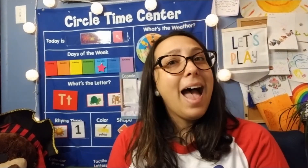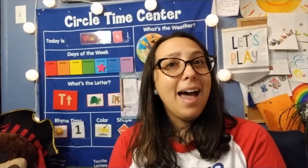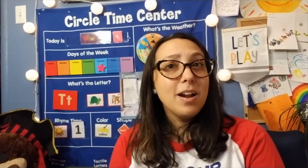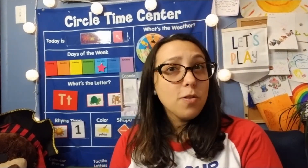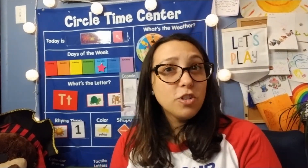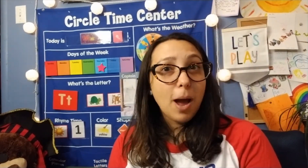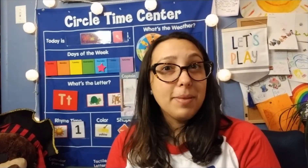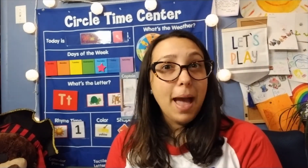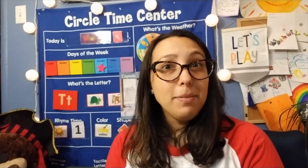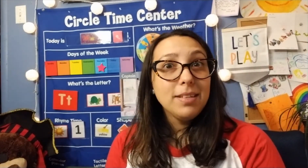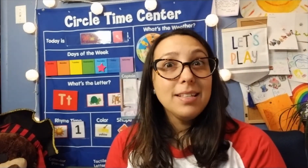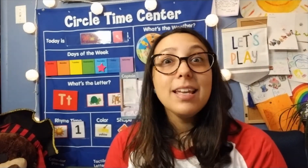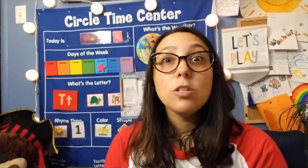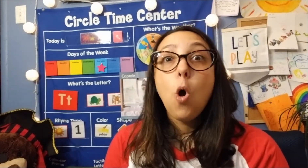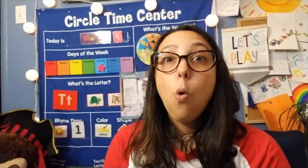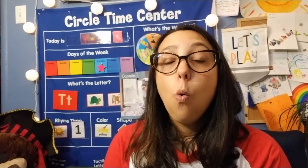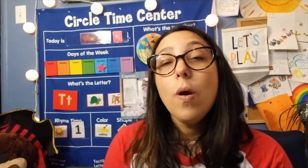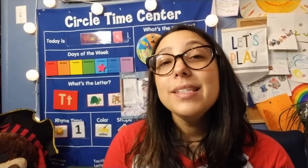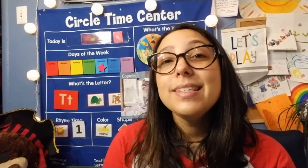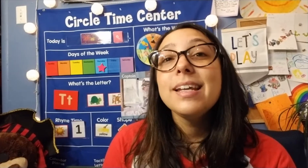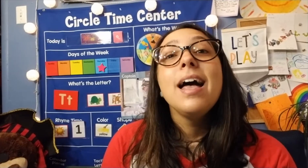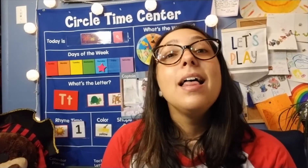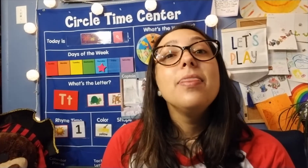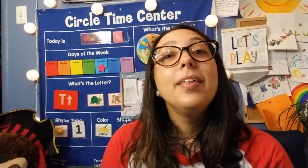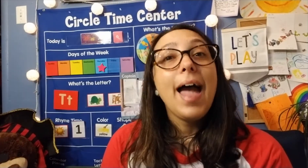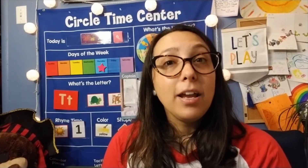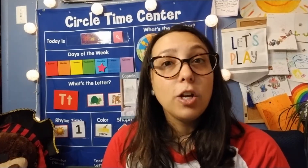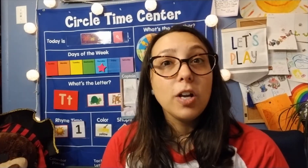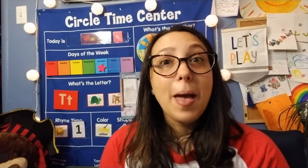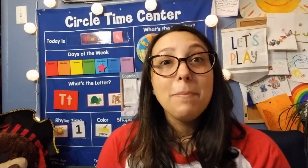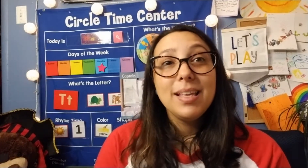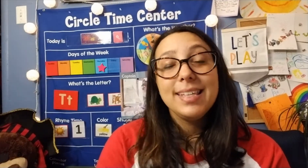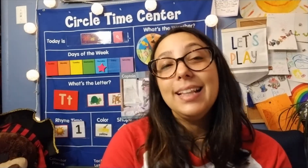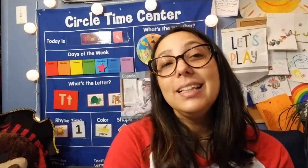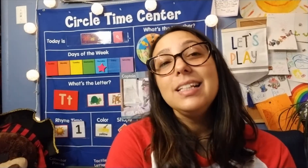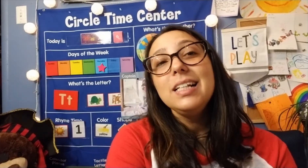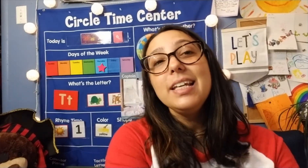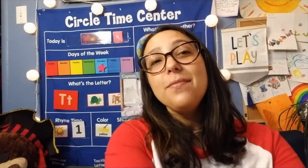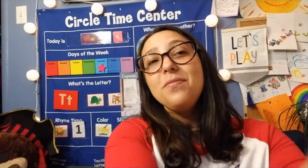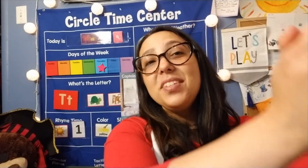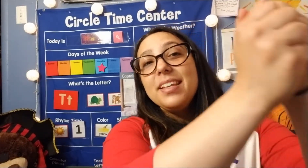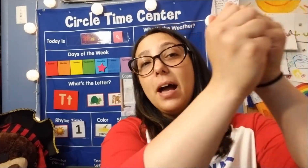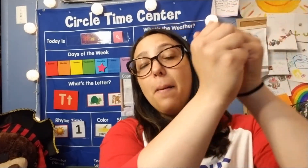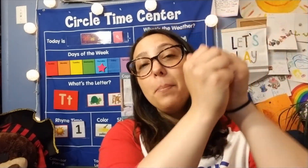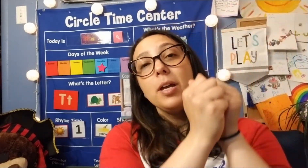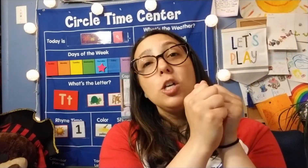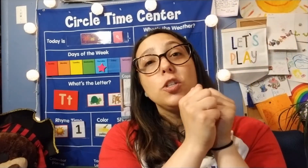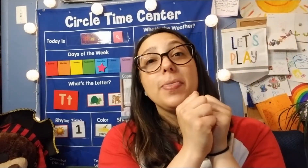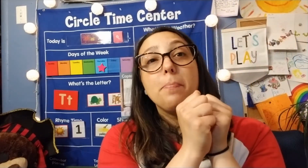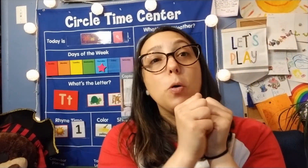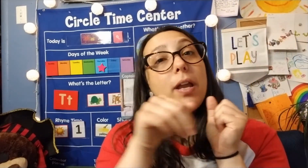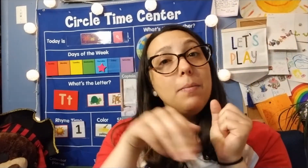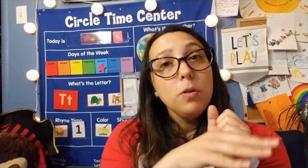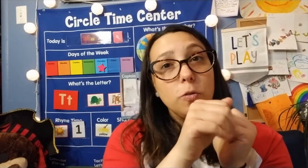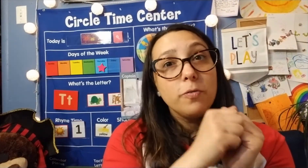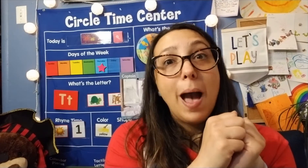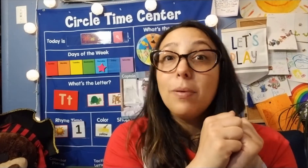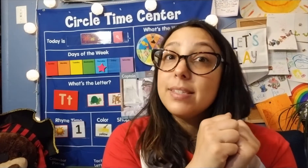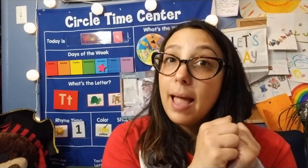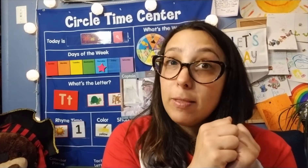Another job the captain does is hoist the anchor. That means he lifts it up so that the boat can move. And when it's time to